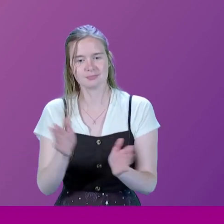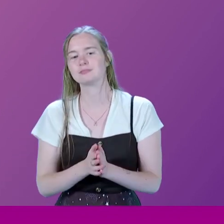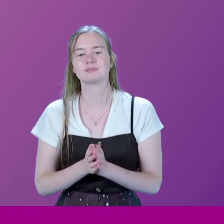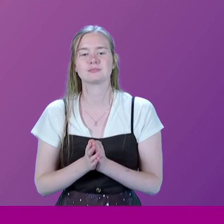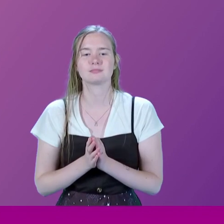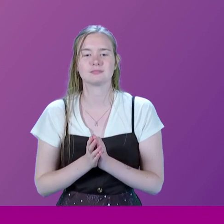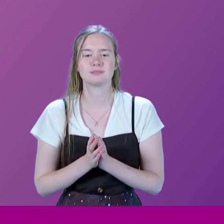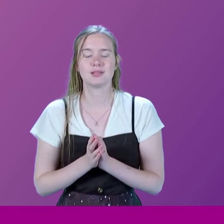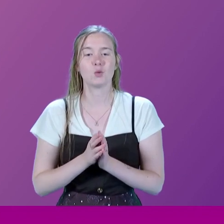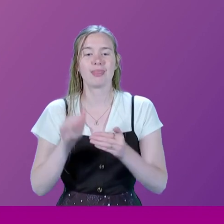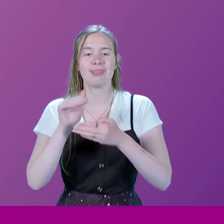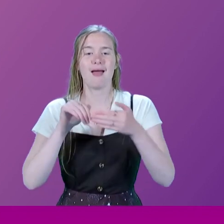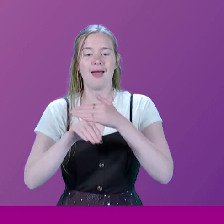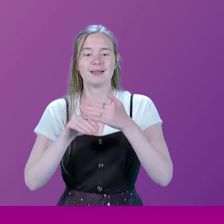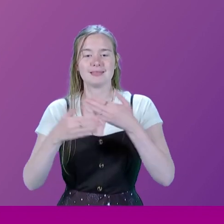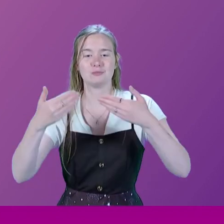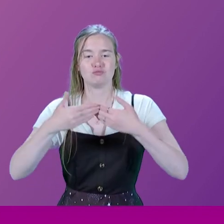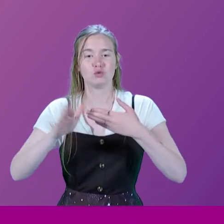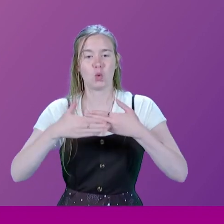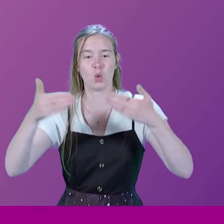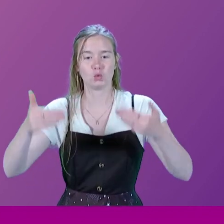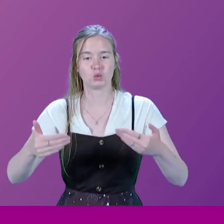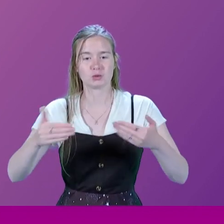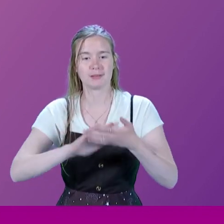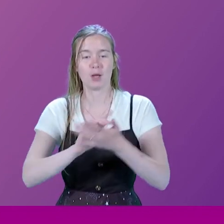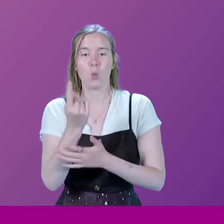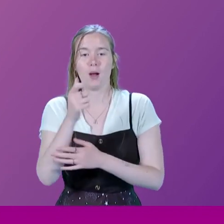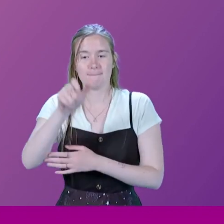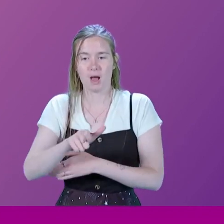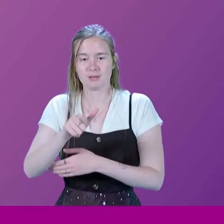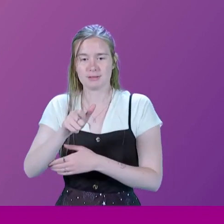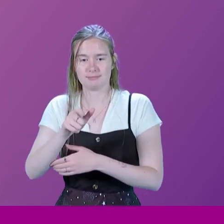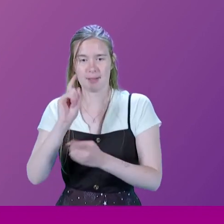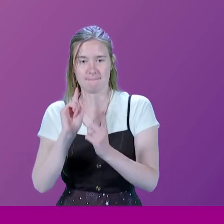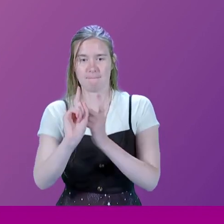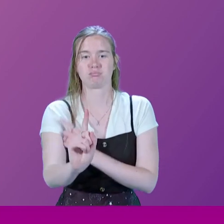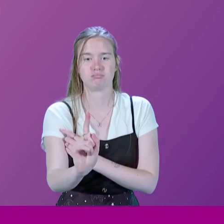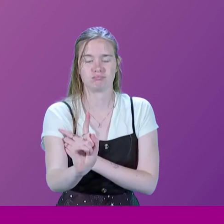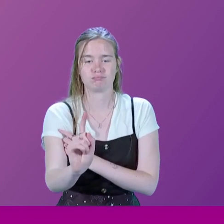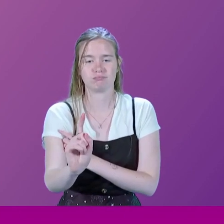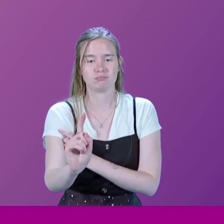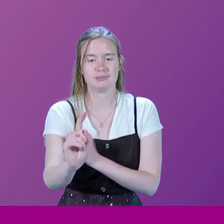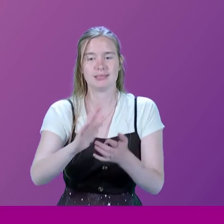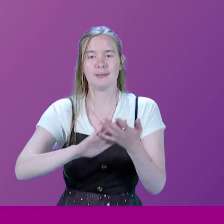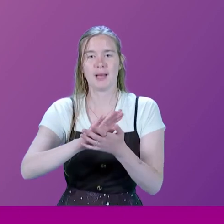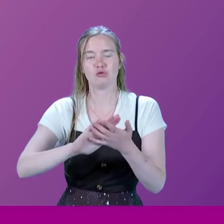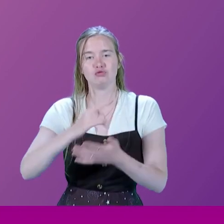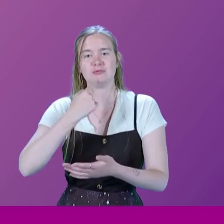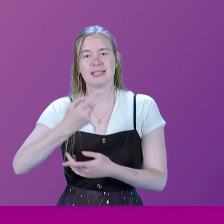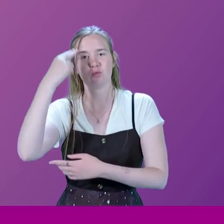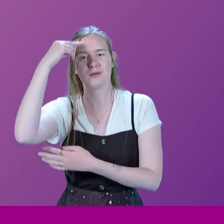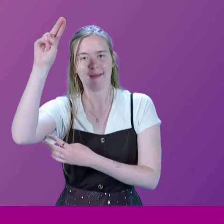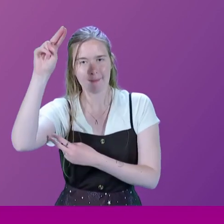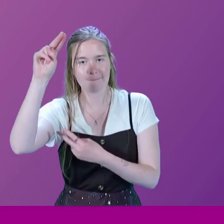at the exit which are held in that position so that only one person can pass. And you declare your